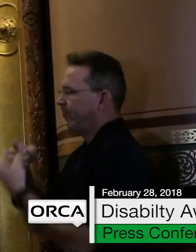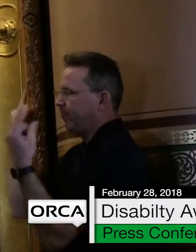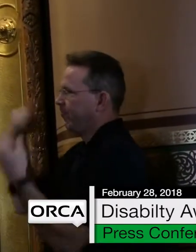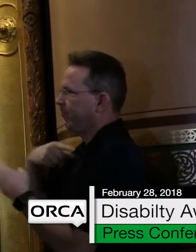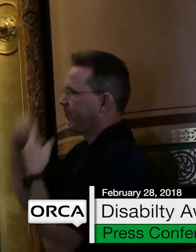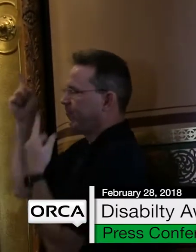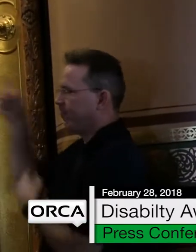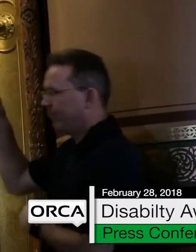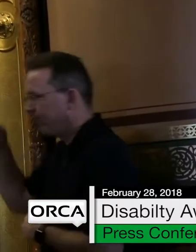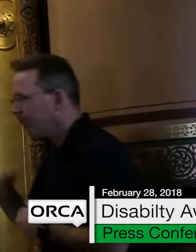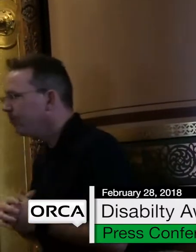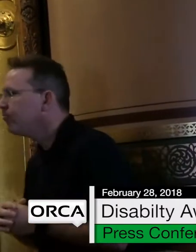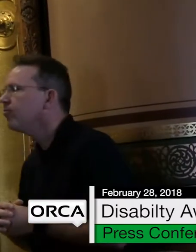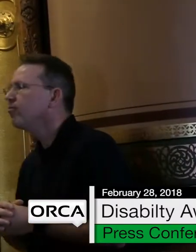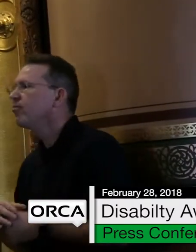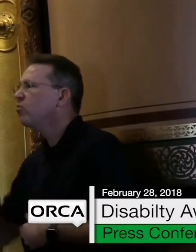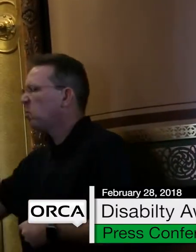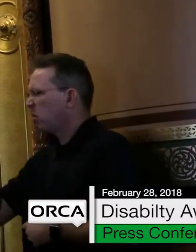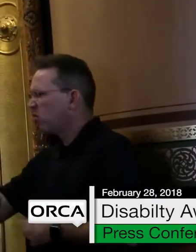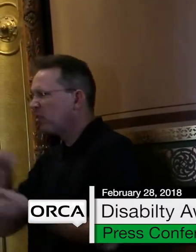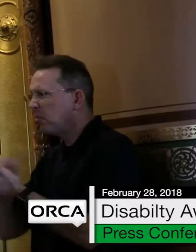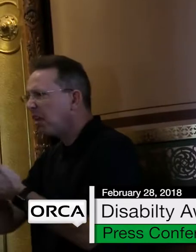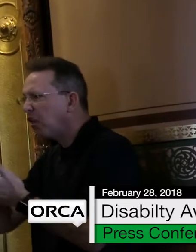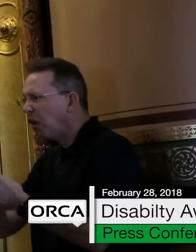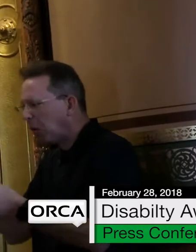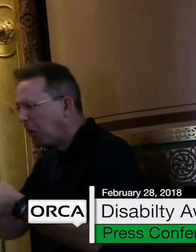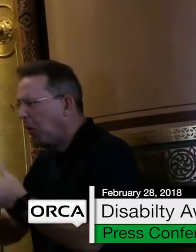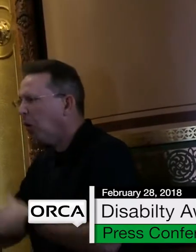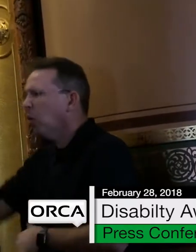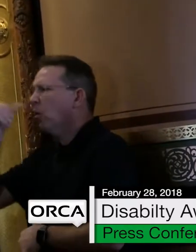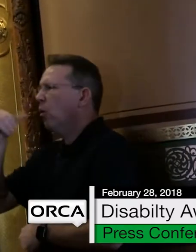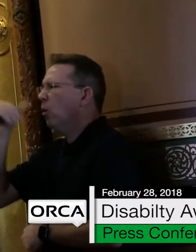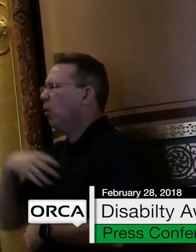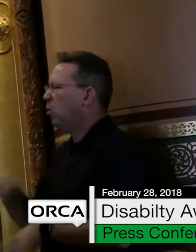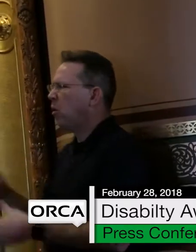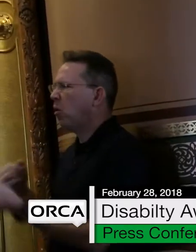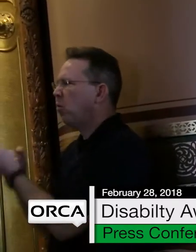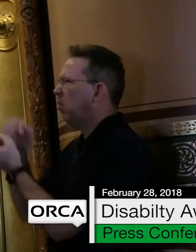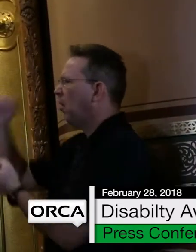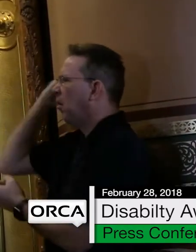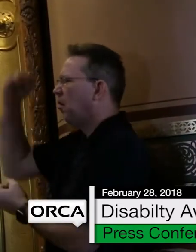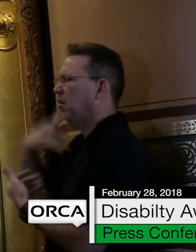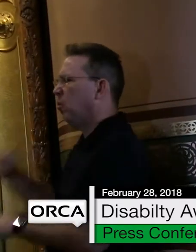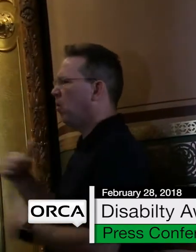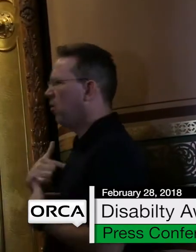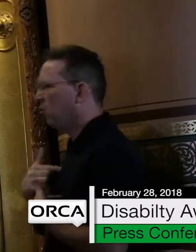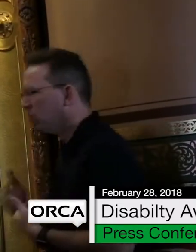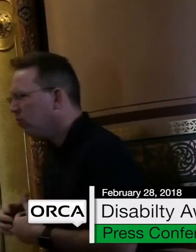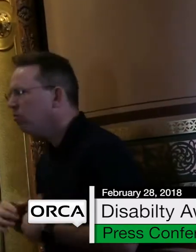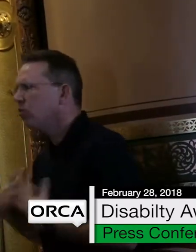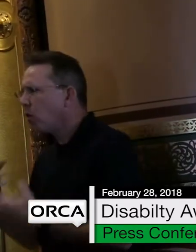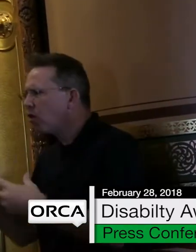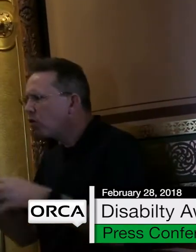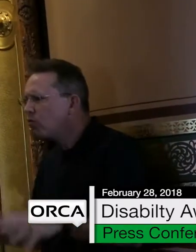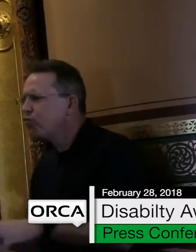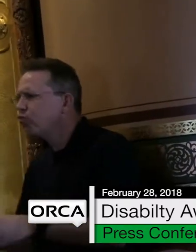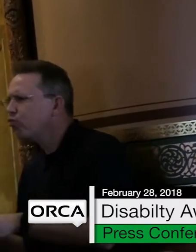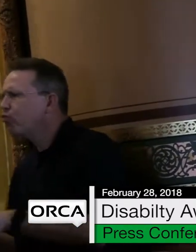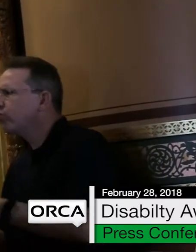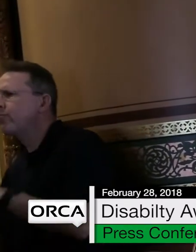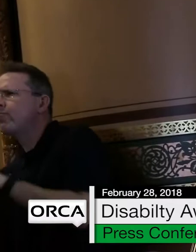million cut is yet another blow to our system. We need to be proactive, not reactive.